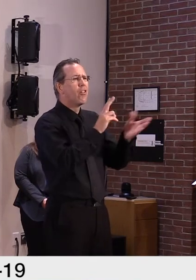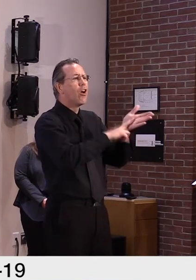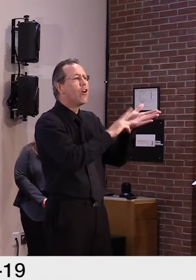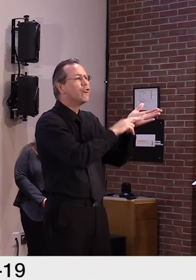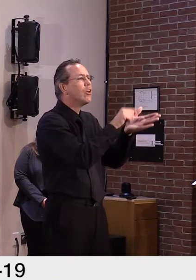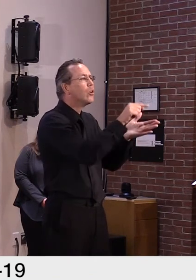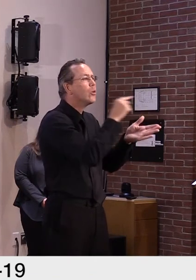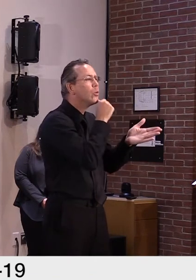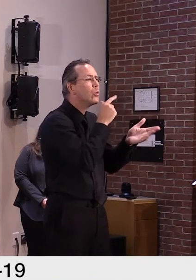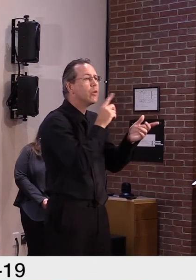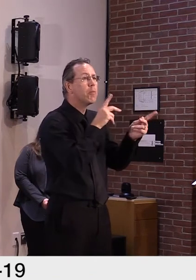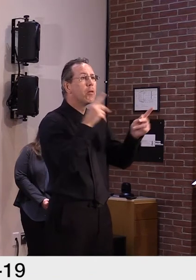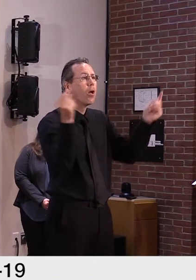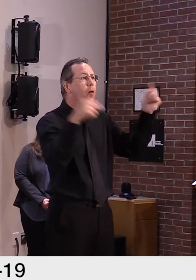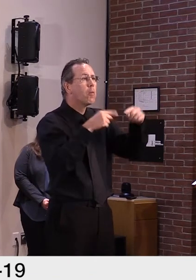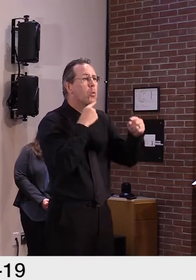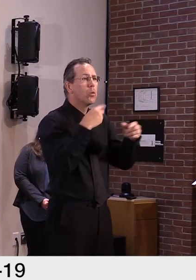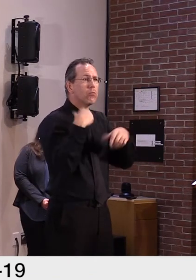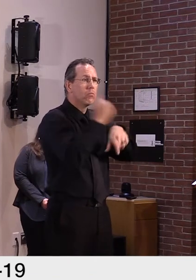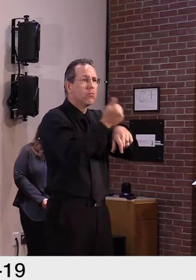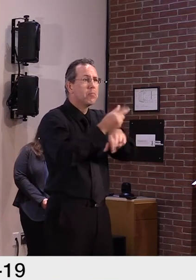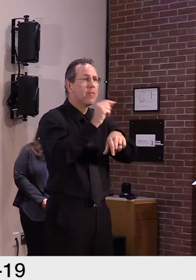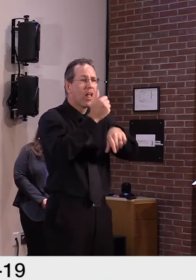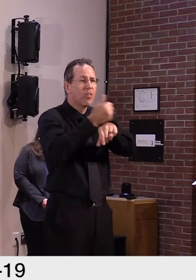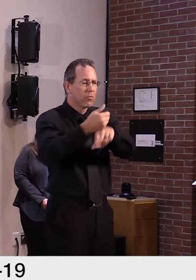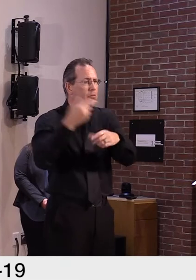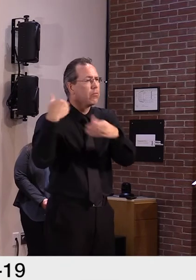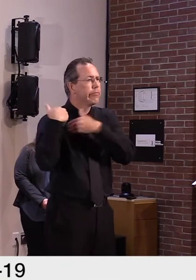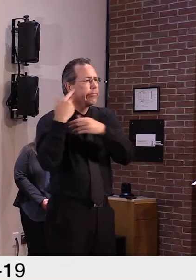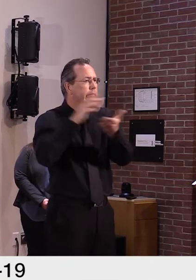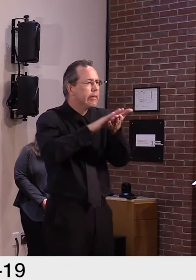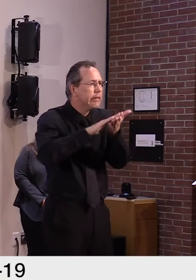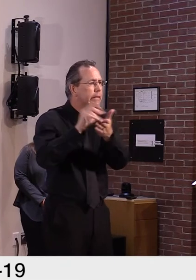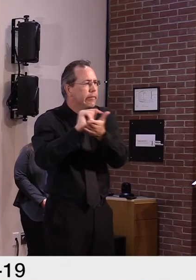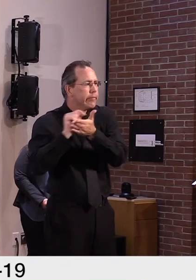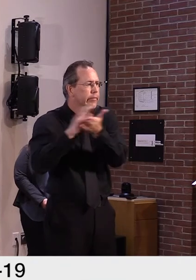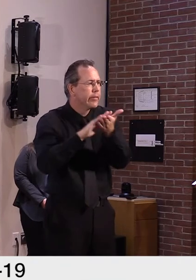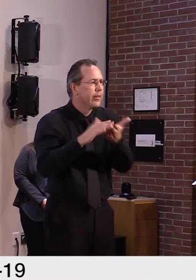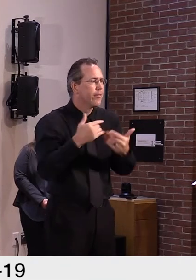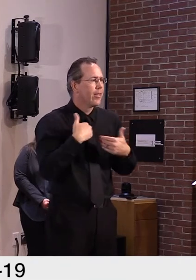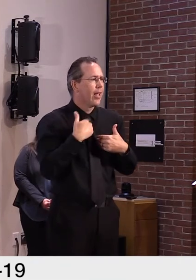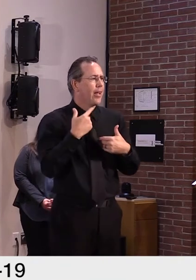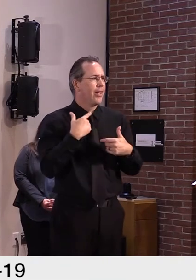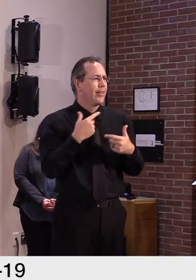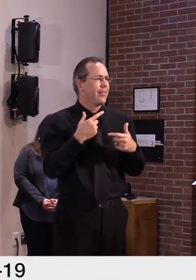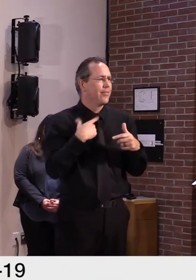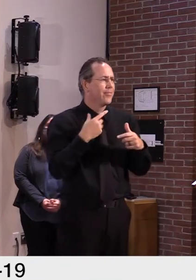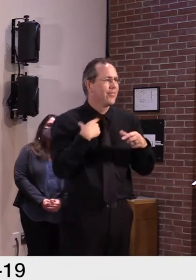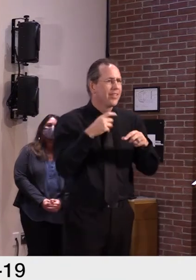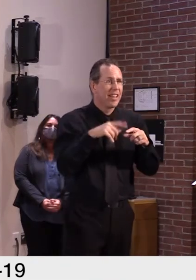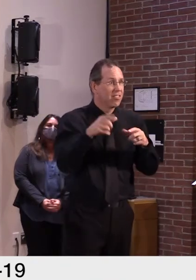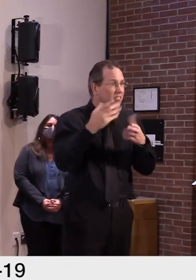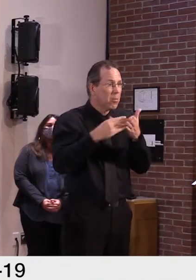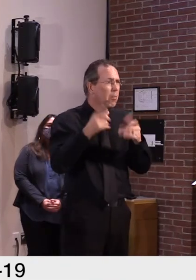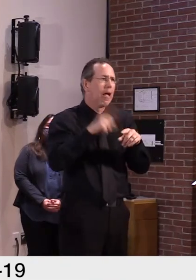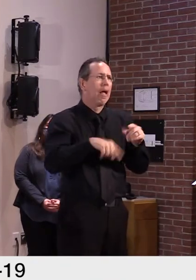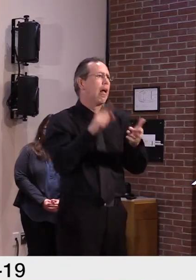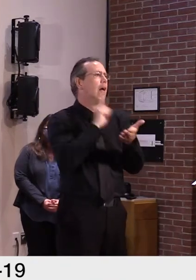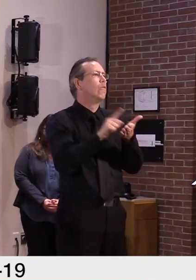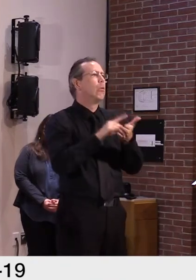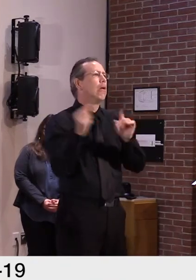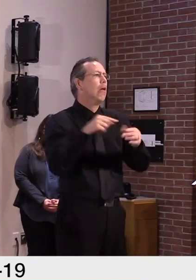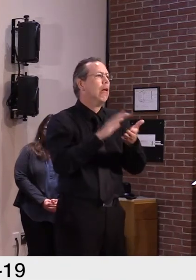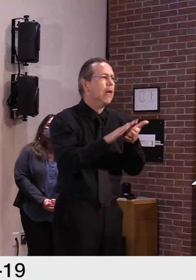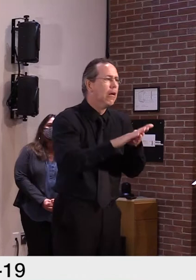also know that some of the contractors, um, indicated they weren't able to do that, and so we, we've tried to, to maximize the amount of